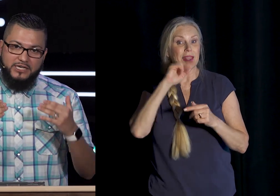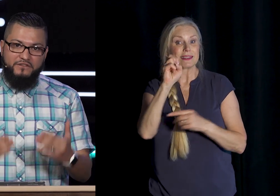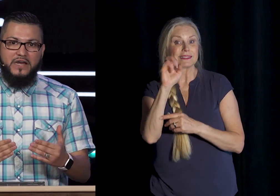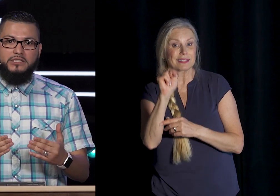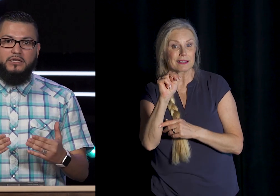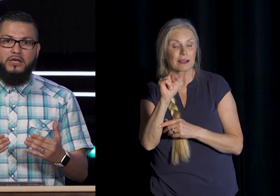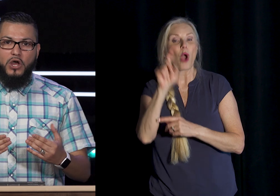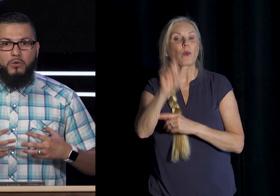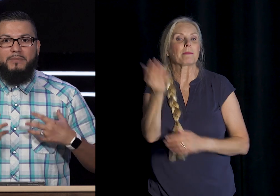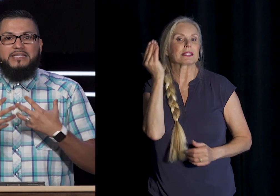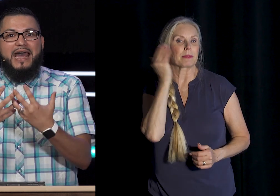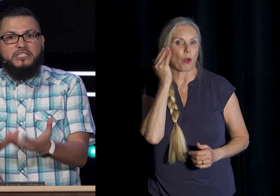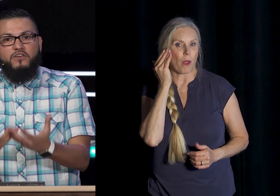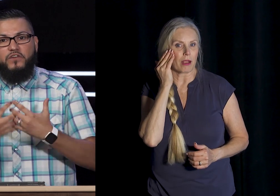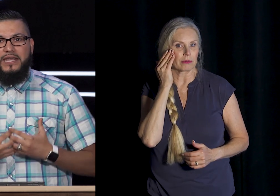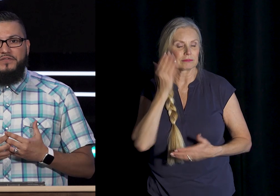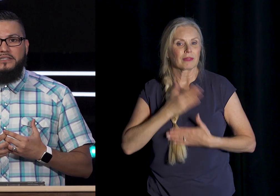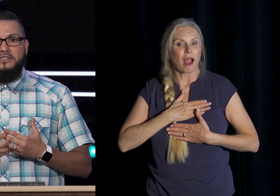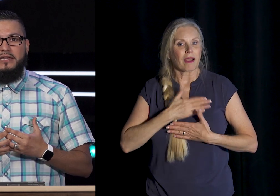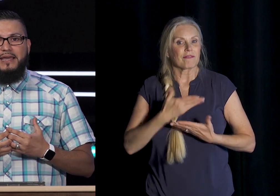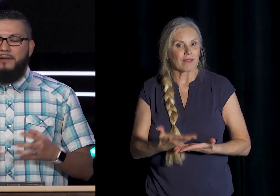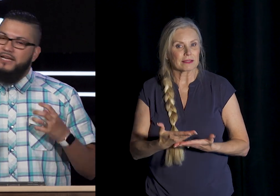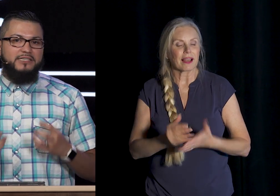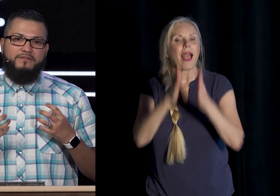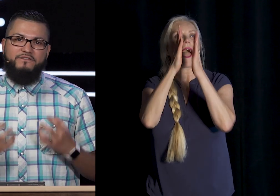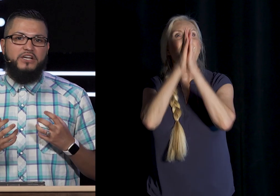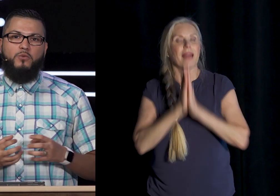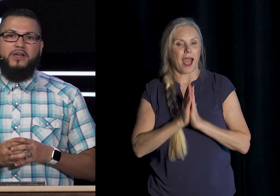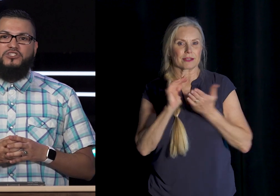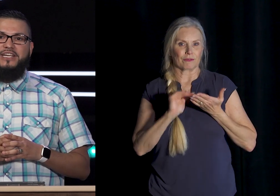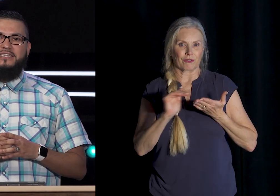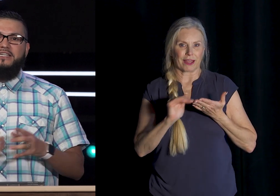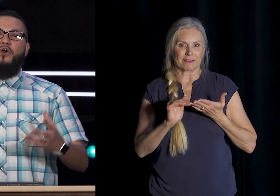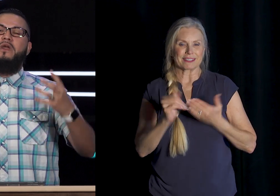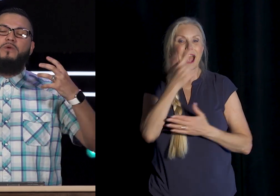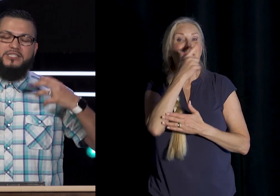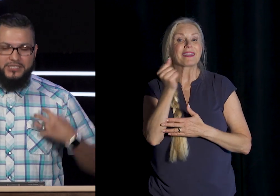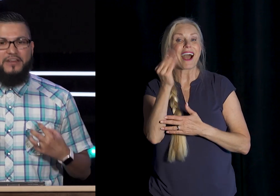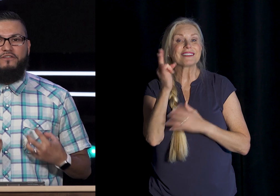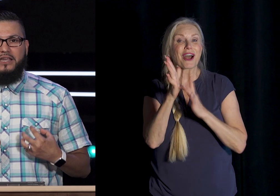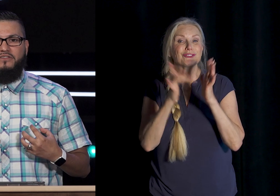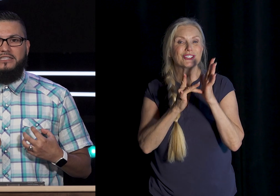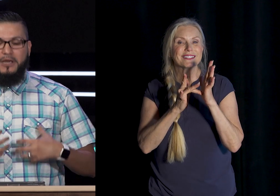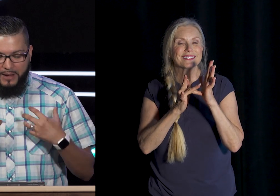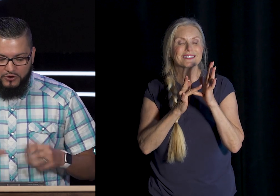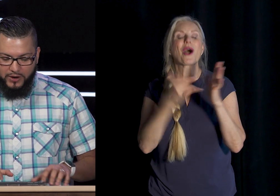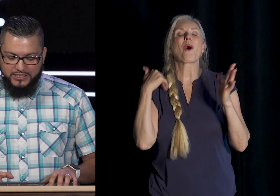confess it We must ask for forgiveness And because of The finished work of Jesus We receive forgiveness By grace